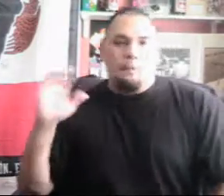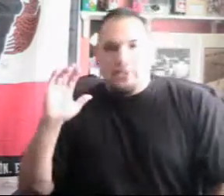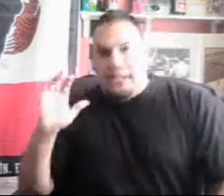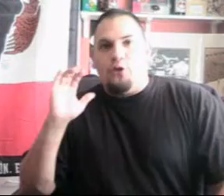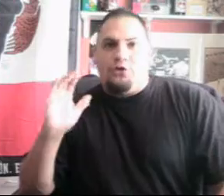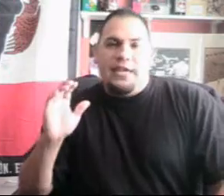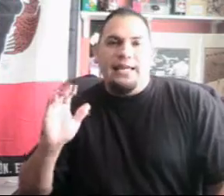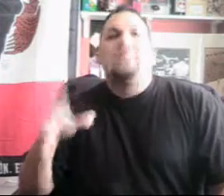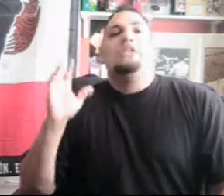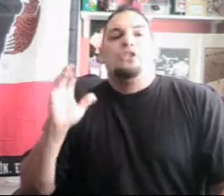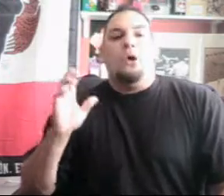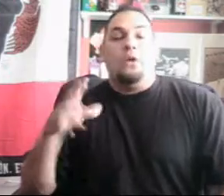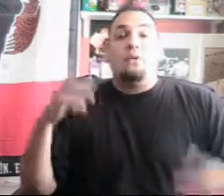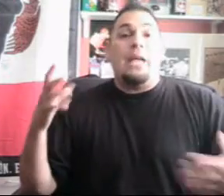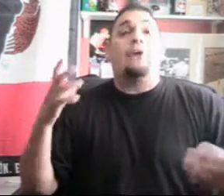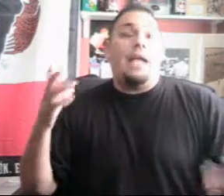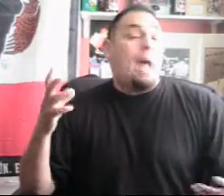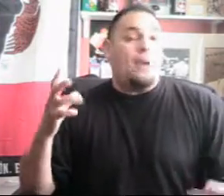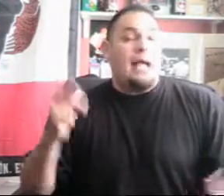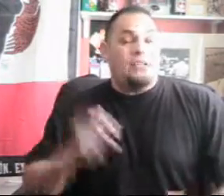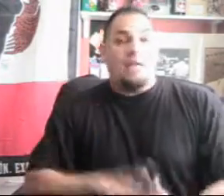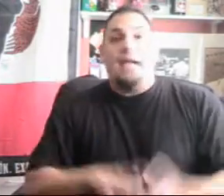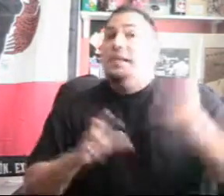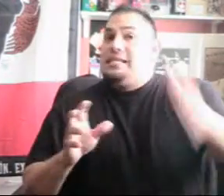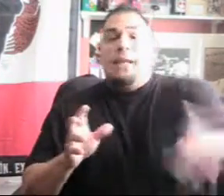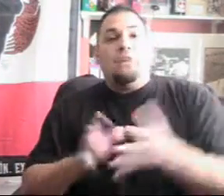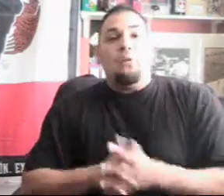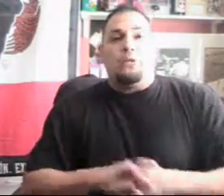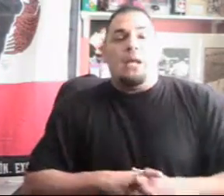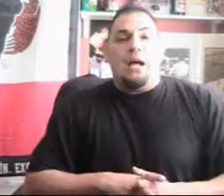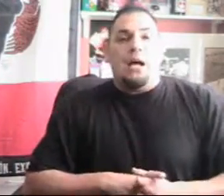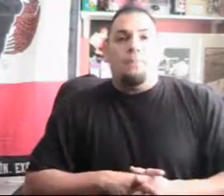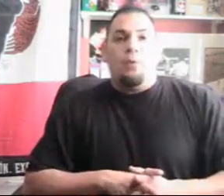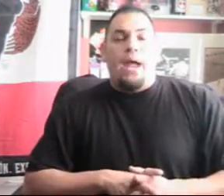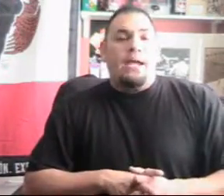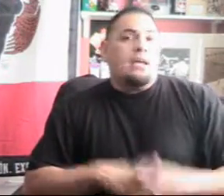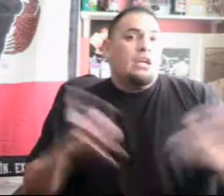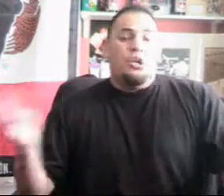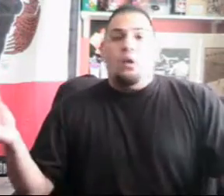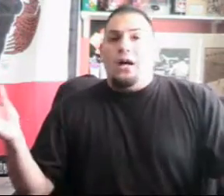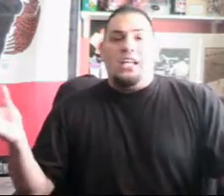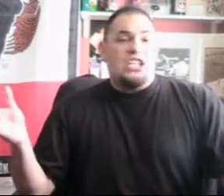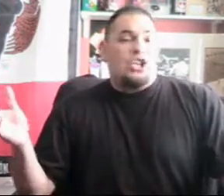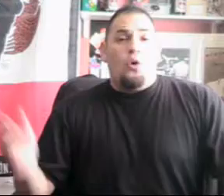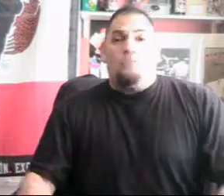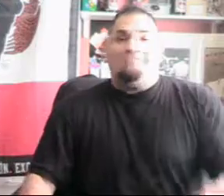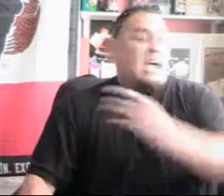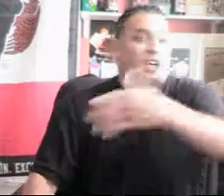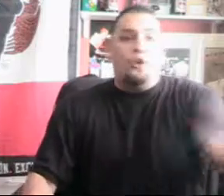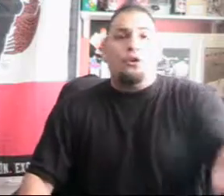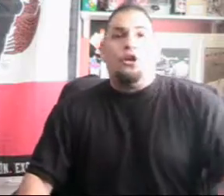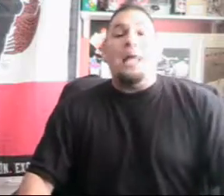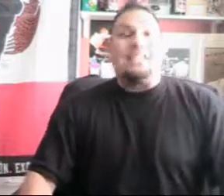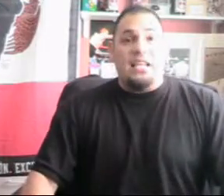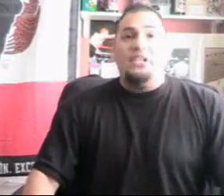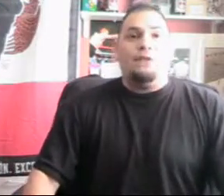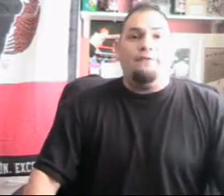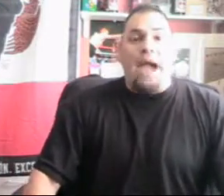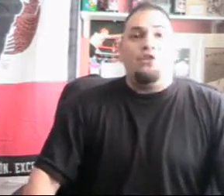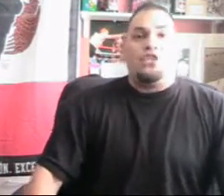particular things. So, he was able to capitalize on that. Same thing with Wade, you know, Klisco, another good intelligent fighter and